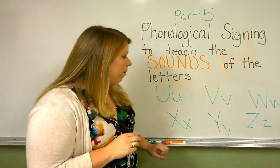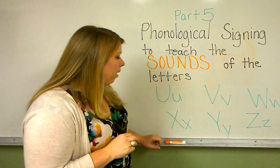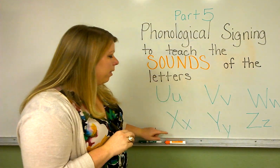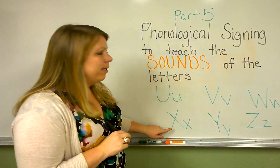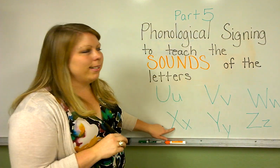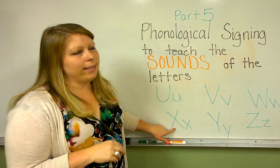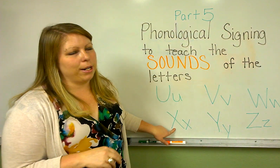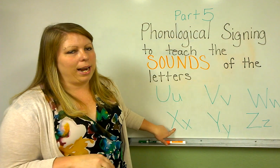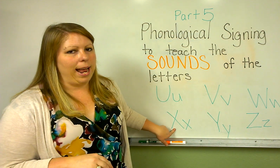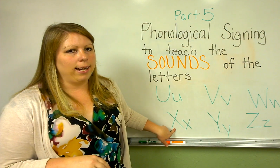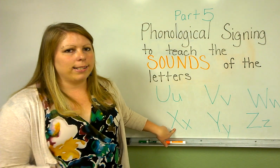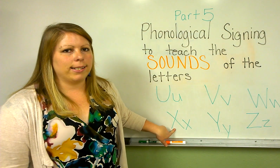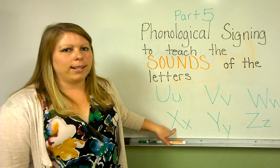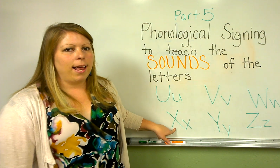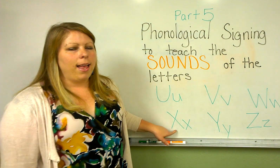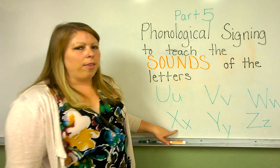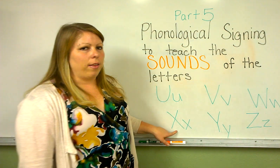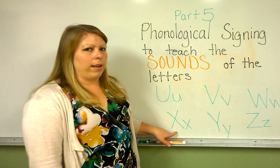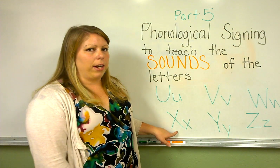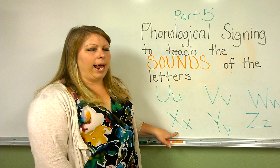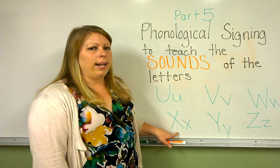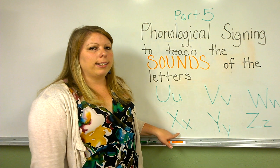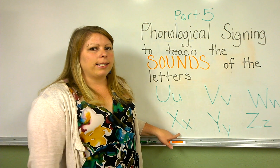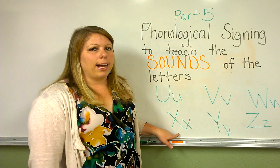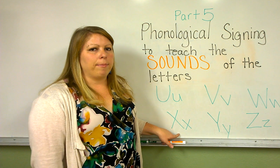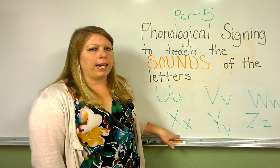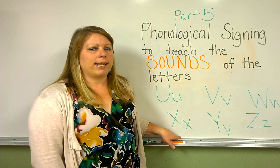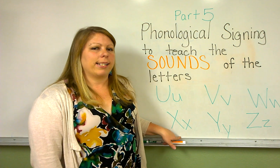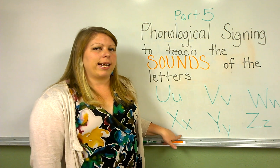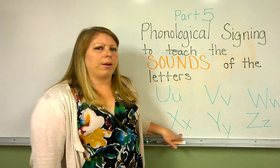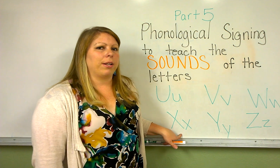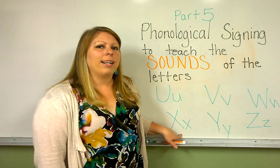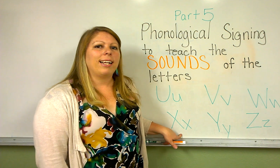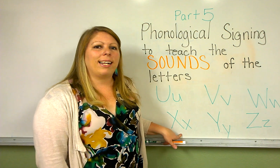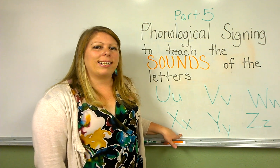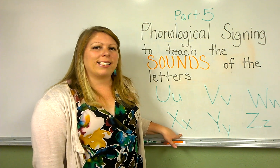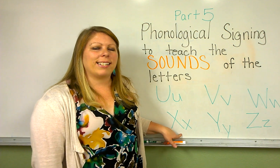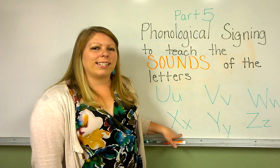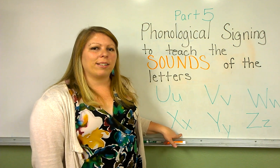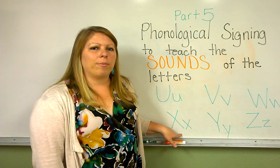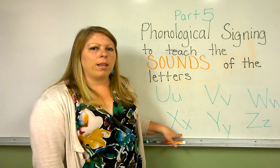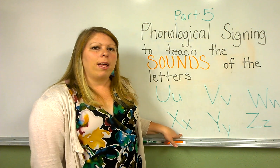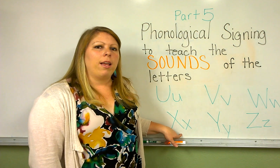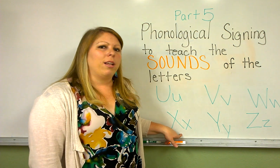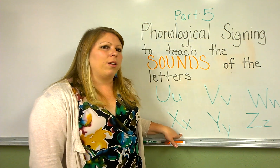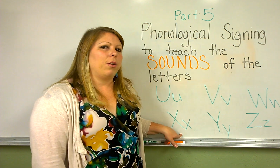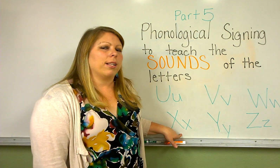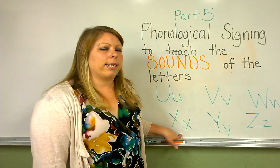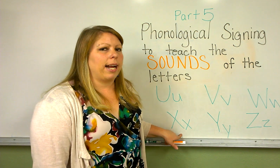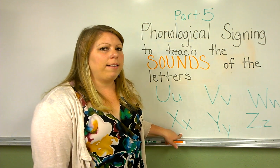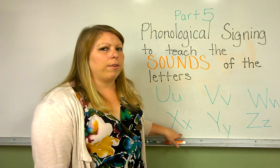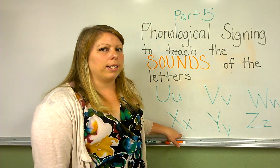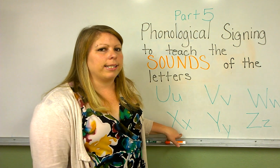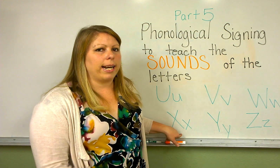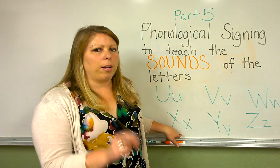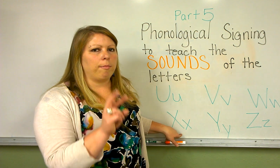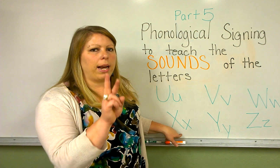This is the letter X. The letter X makes the sound uh. You do the sign for the sound by